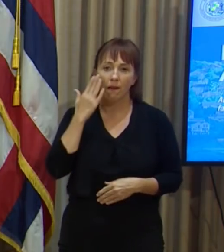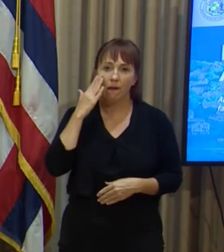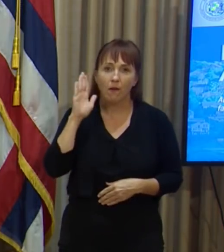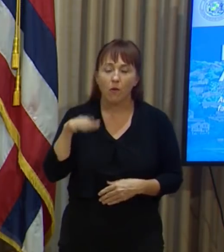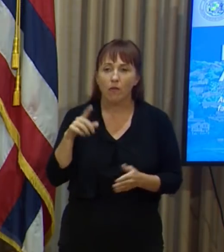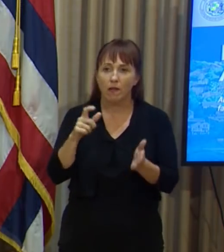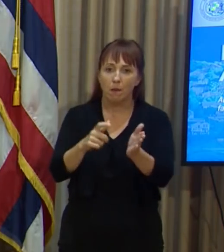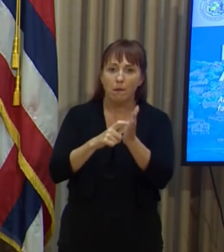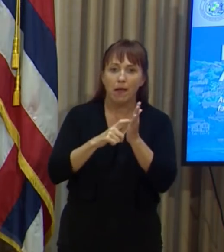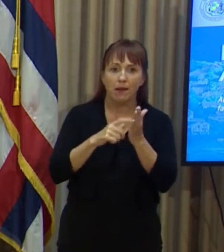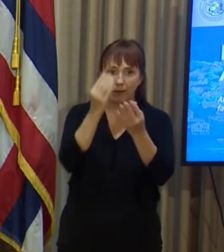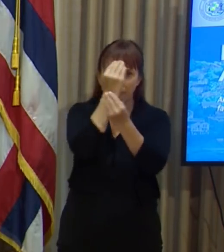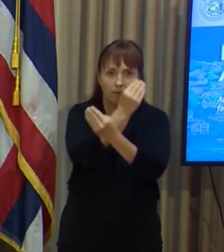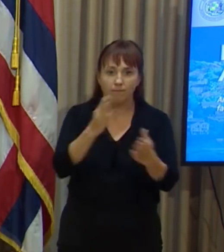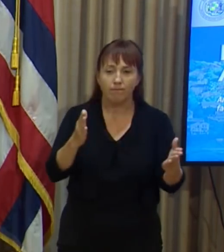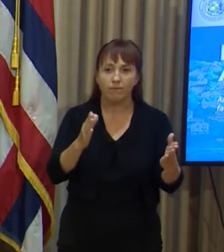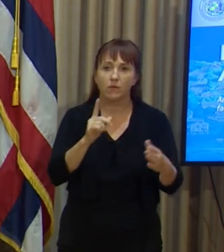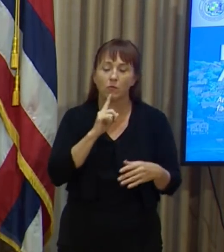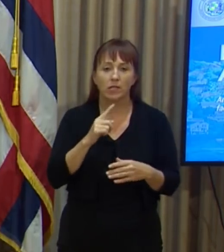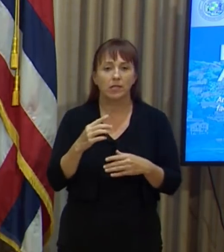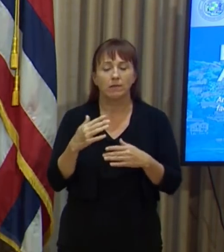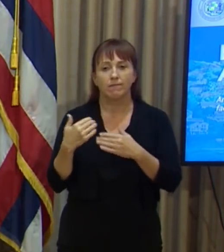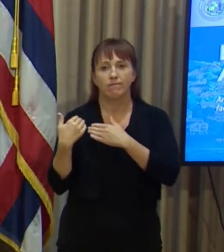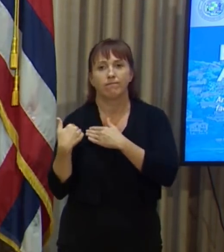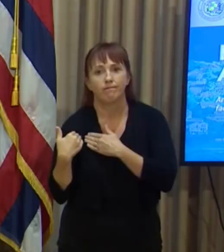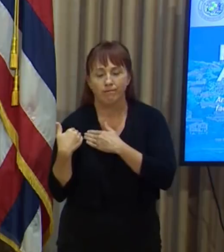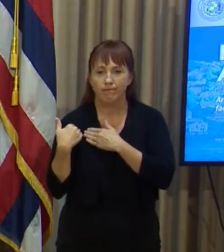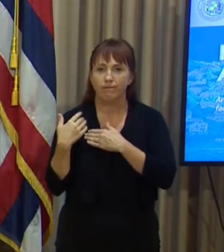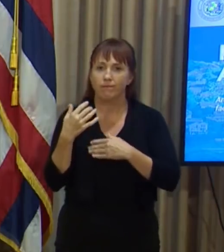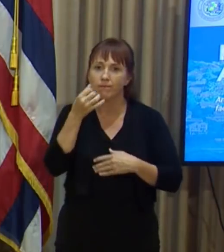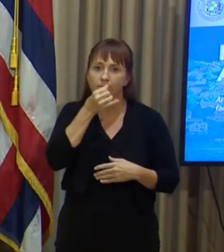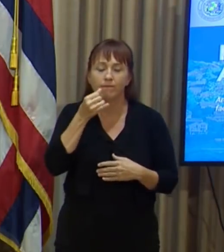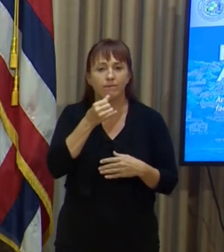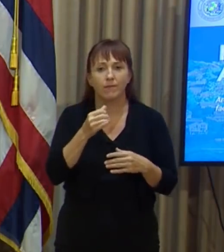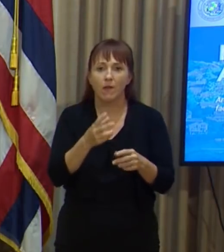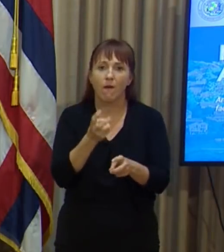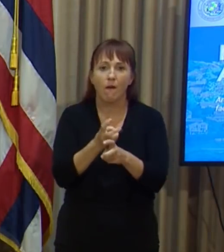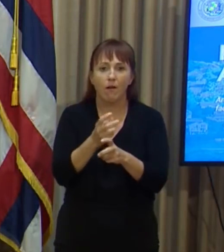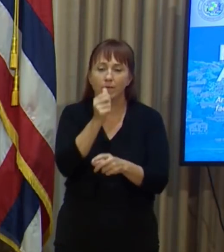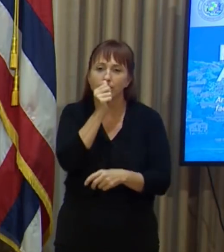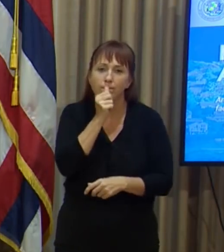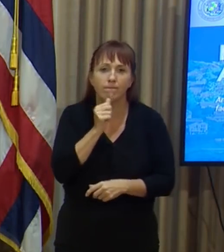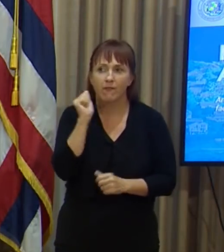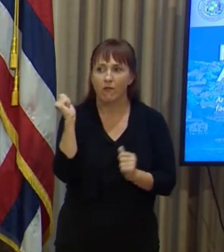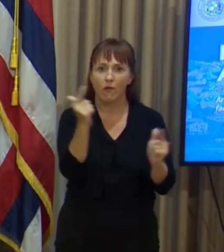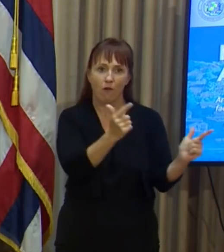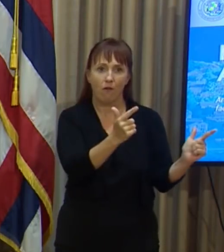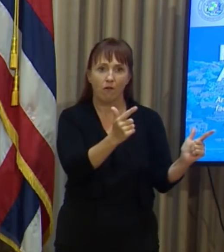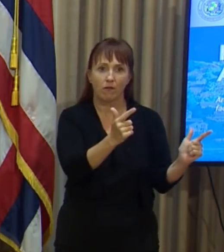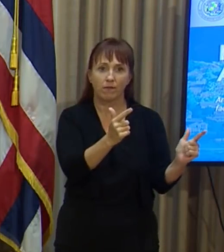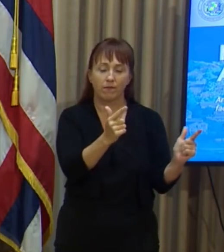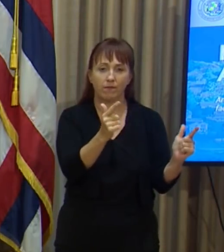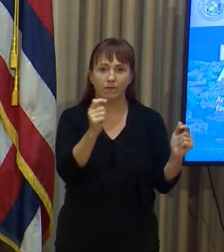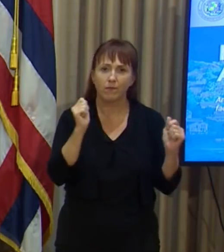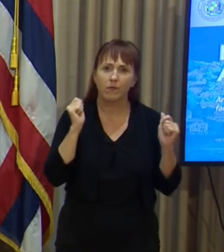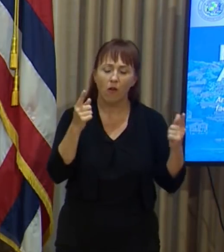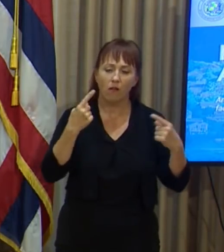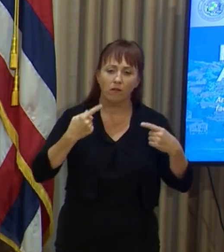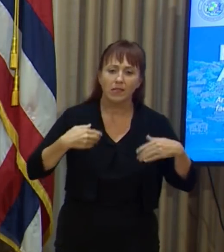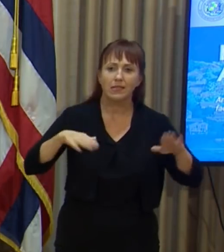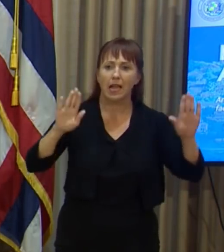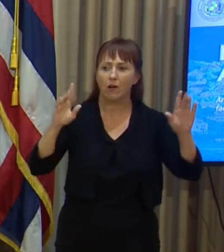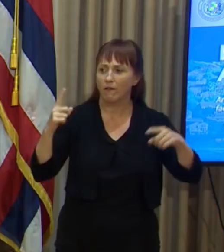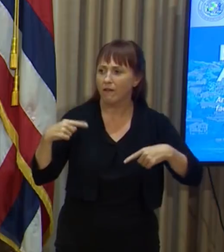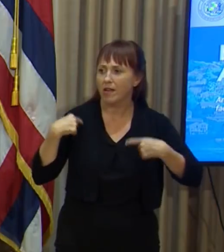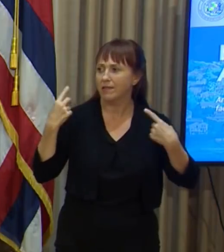are have been a significant burden on all of us. We have all made sacrifices over the weeks and